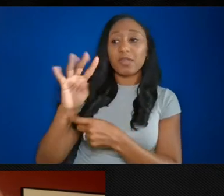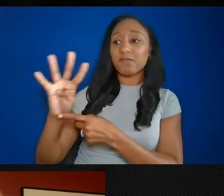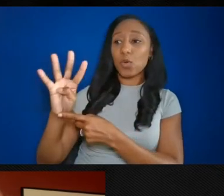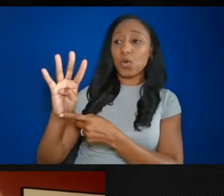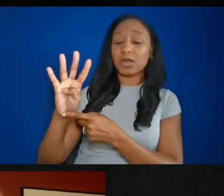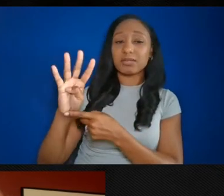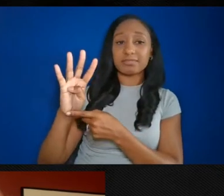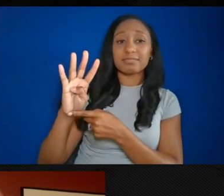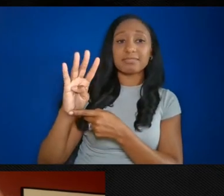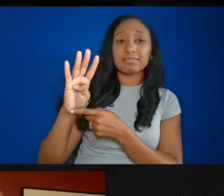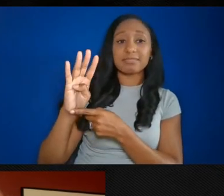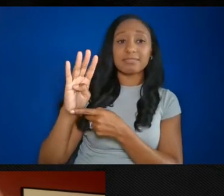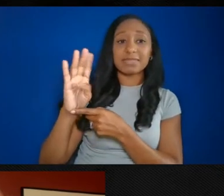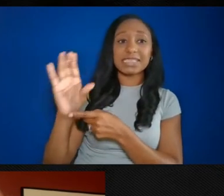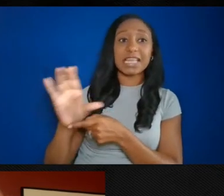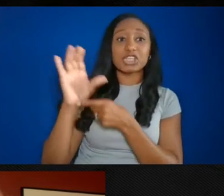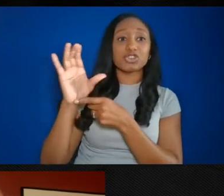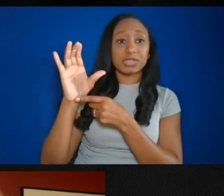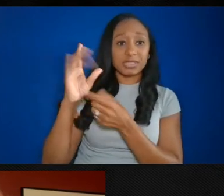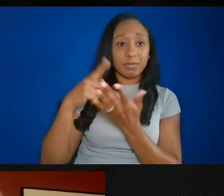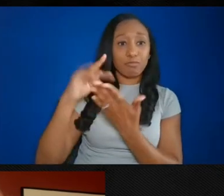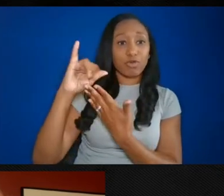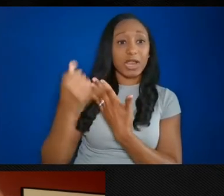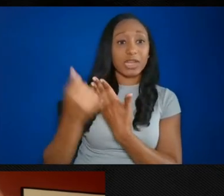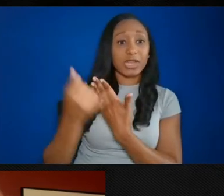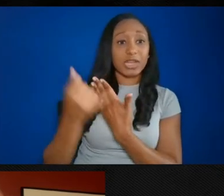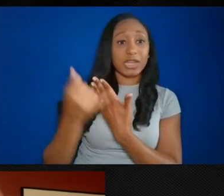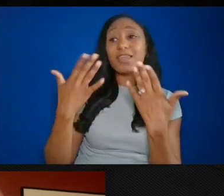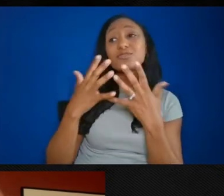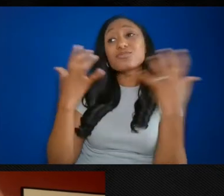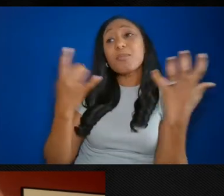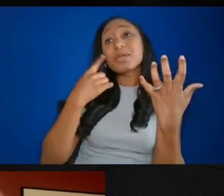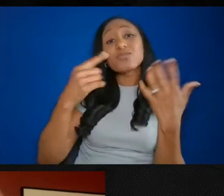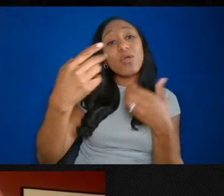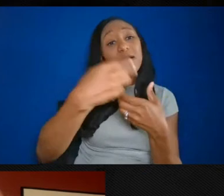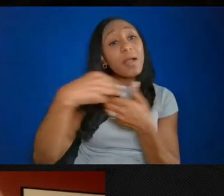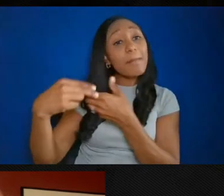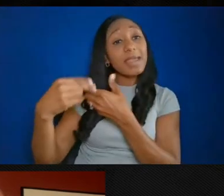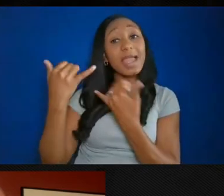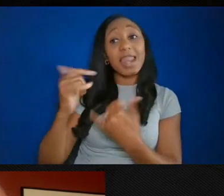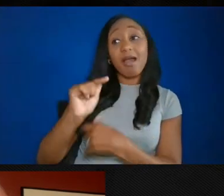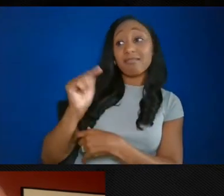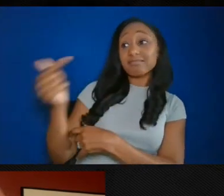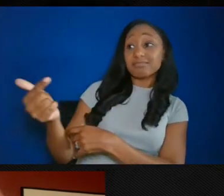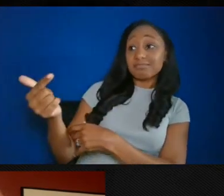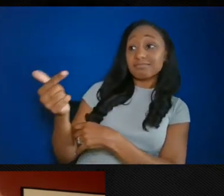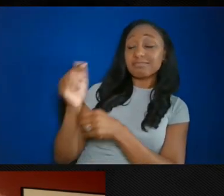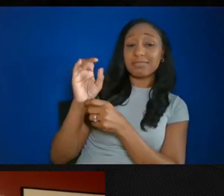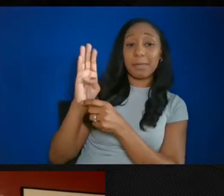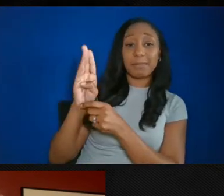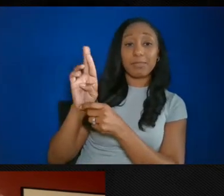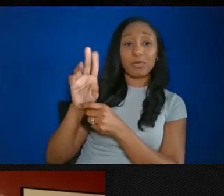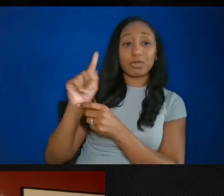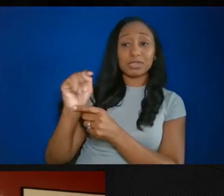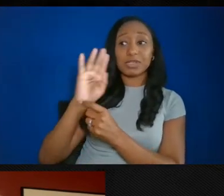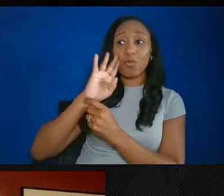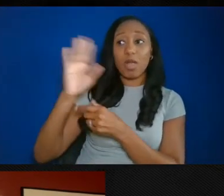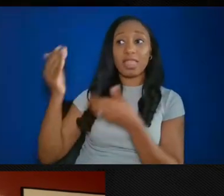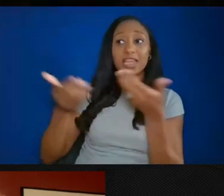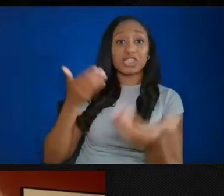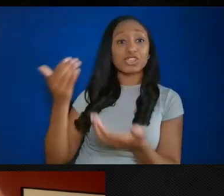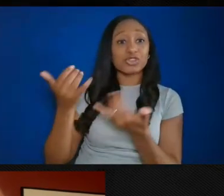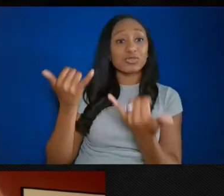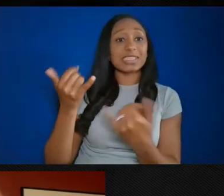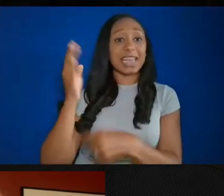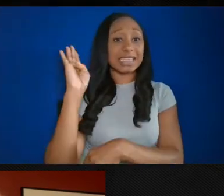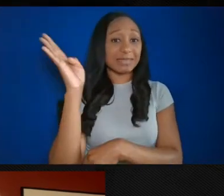Thank you so much for being here. I'm now going to turn it over to Bert to introduce today's speaker. Thank you so much. Thank you